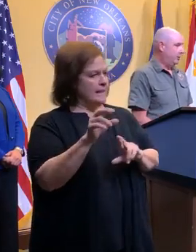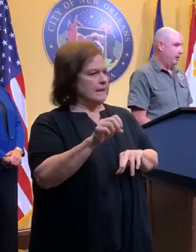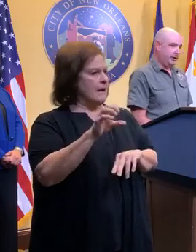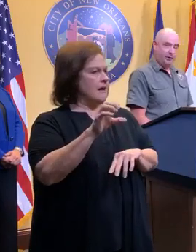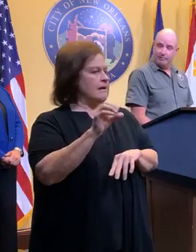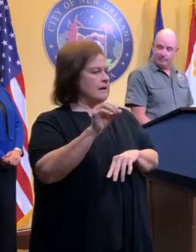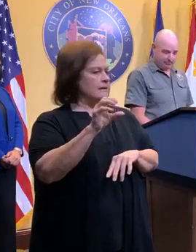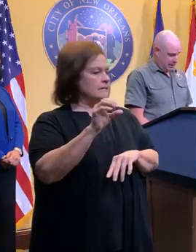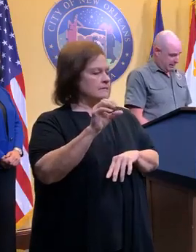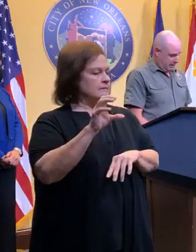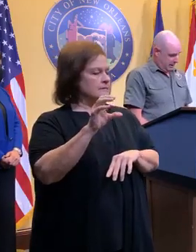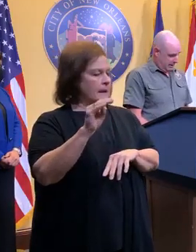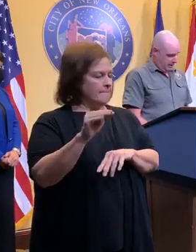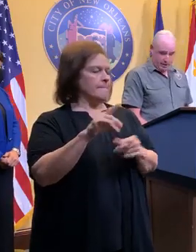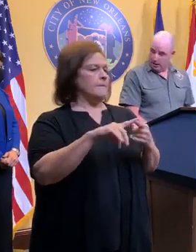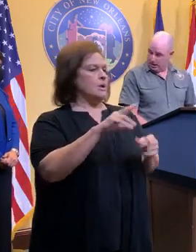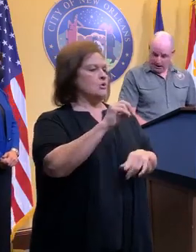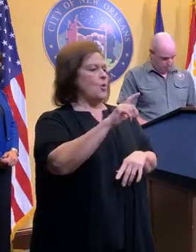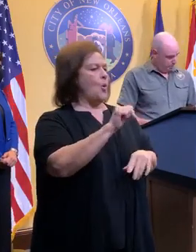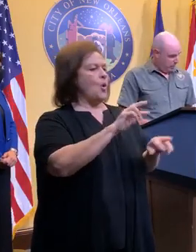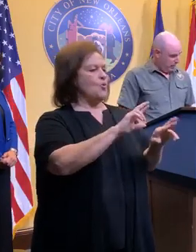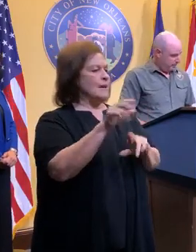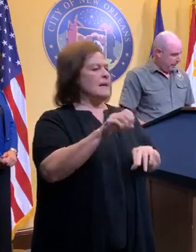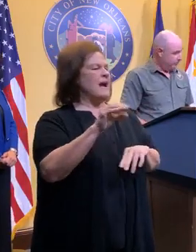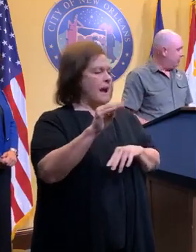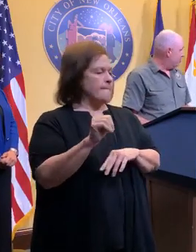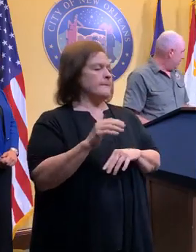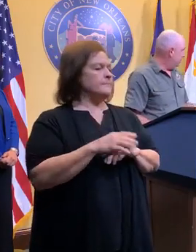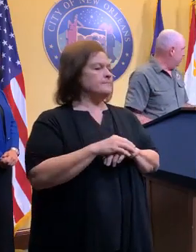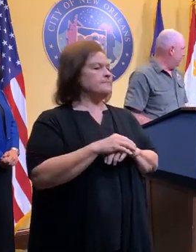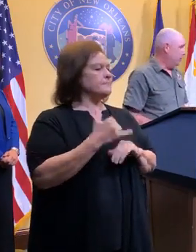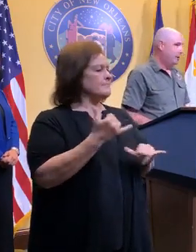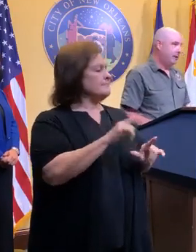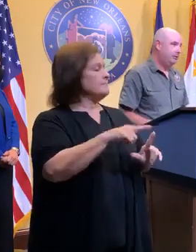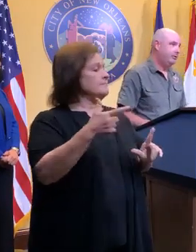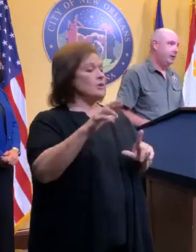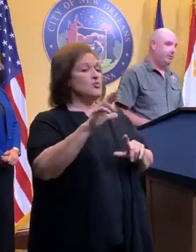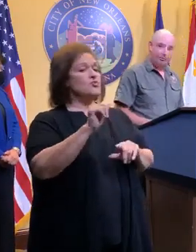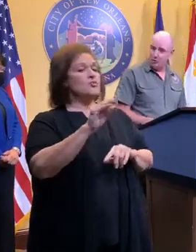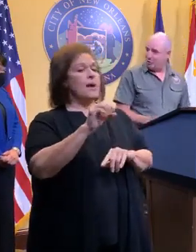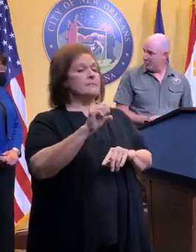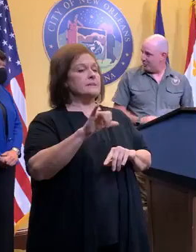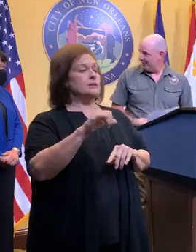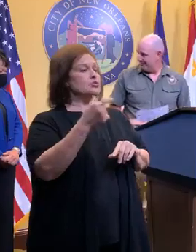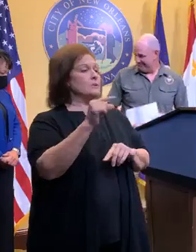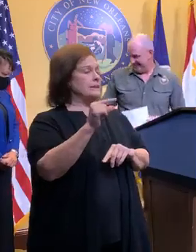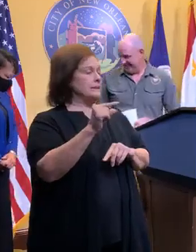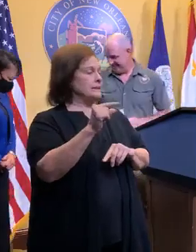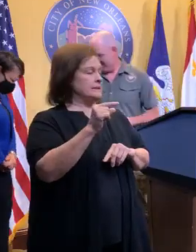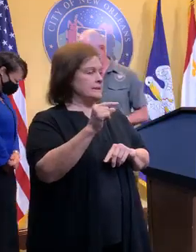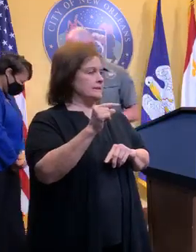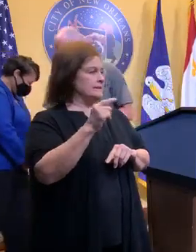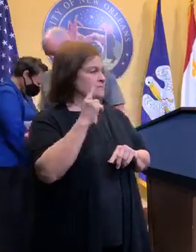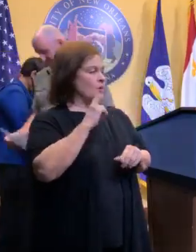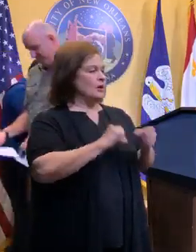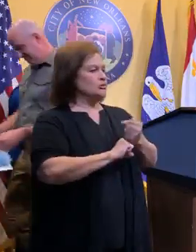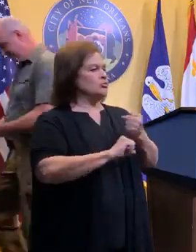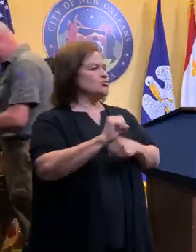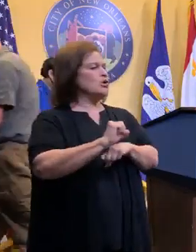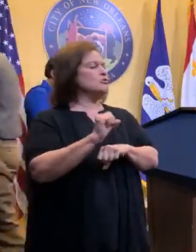at ready.mola.gov. Thank you, Gal. I would like to pass it on to Ramsey Green, our Deputy CAO of the University. Thank you so much.